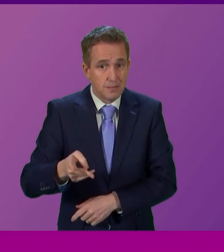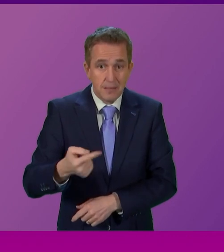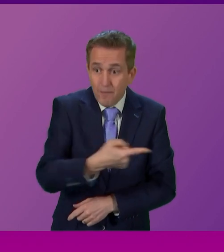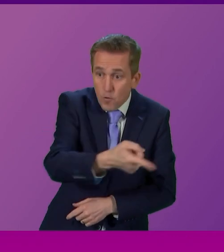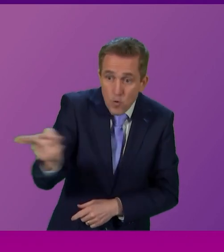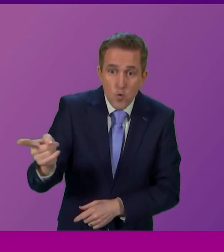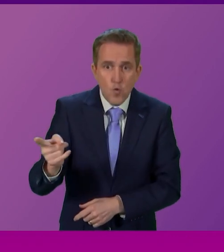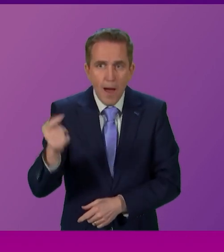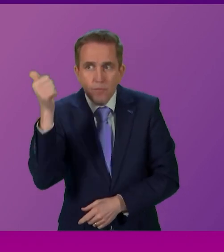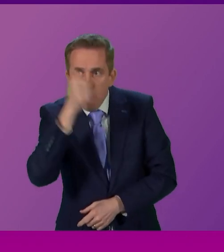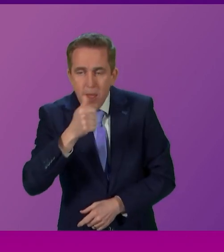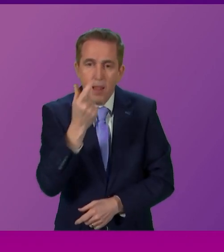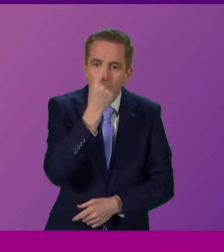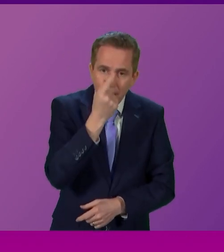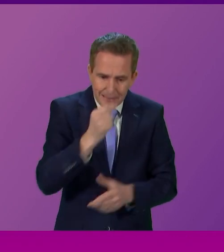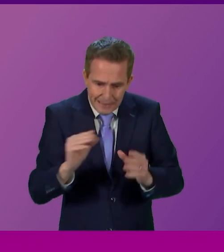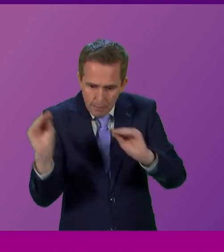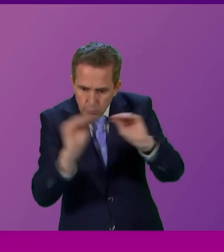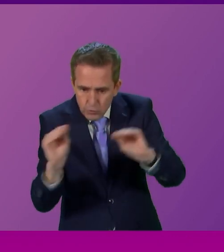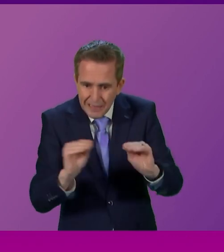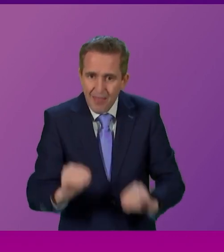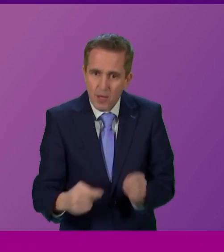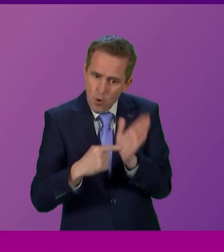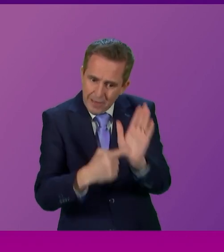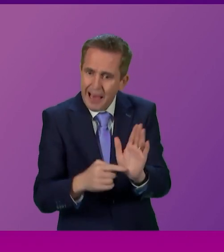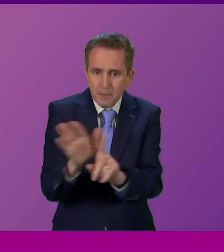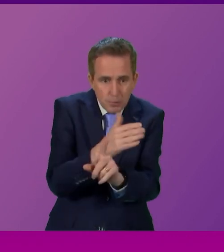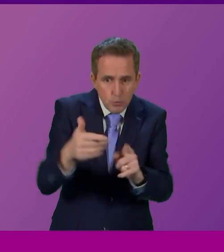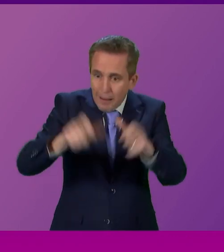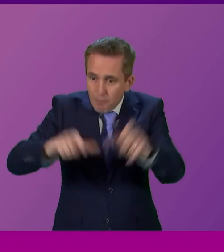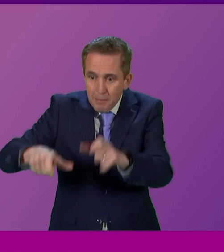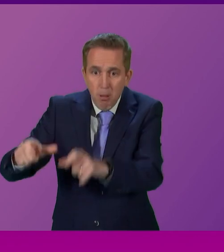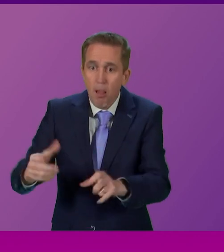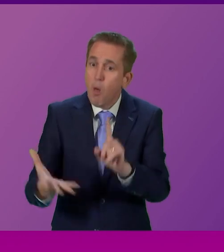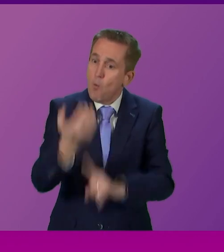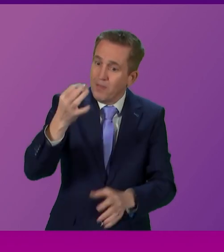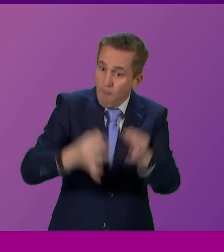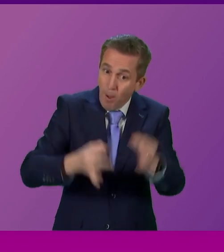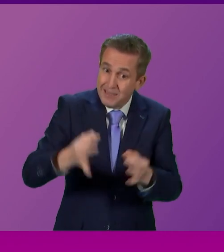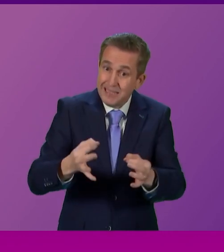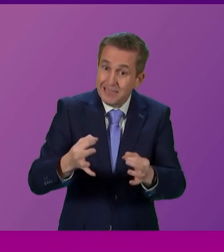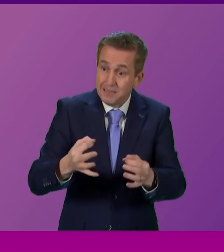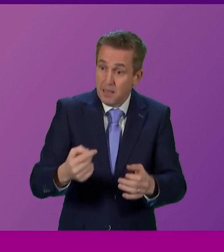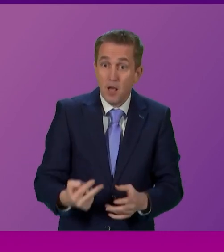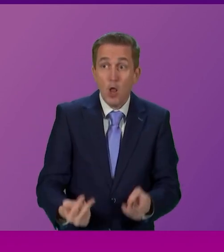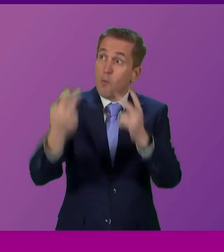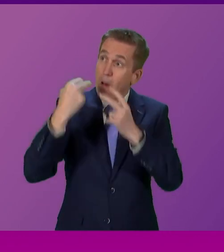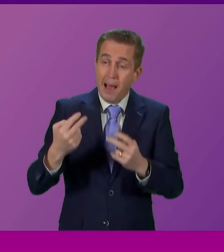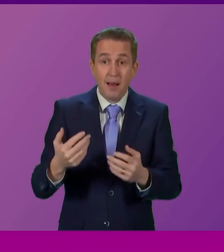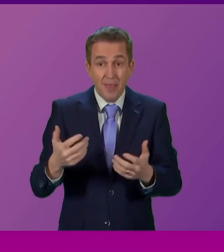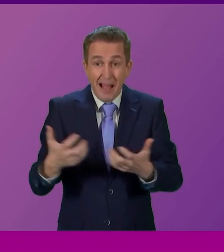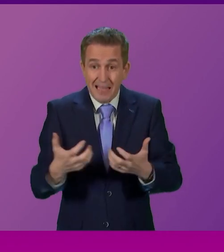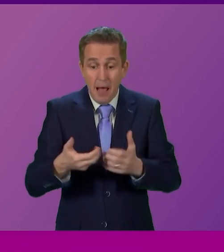will and the ability to do it. Build your case, persuade people and win the politics. That's how devolution was won and the